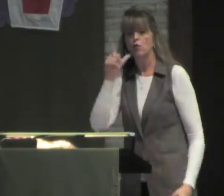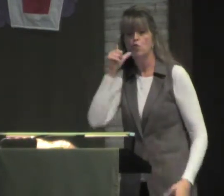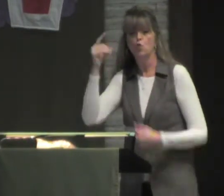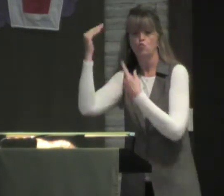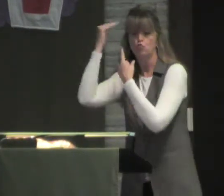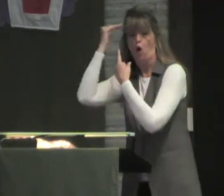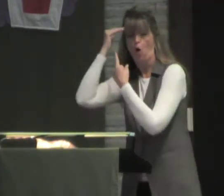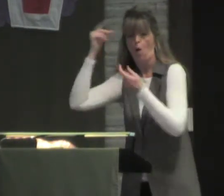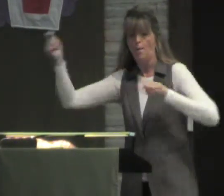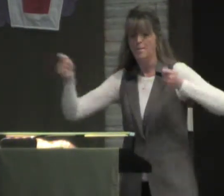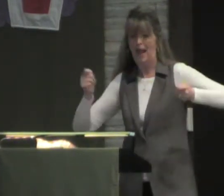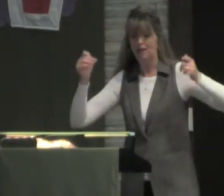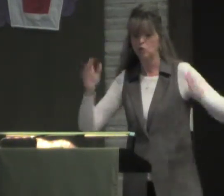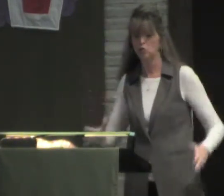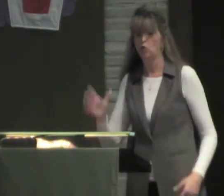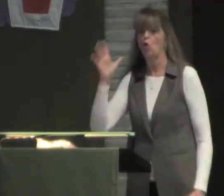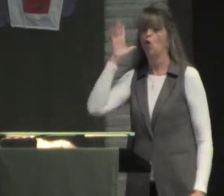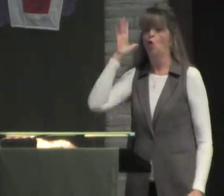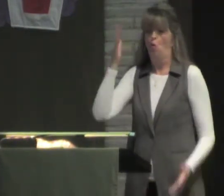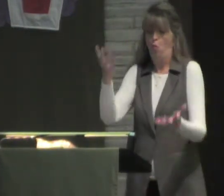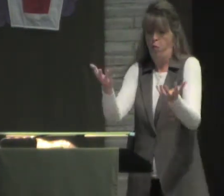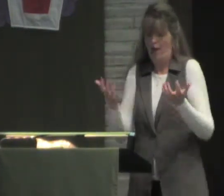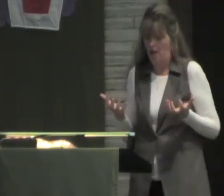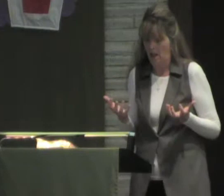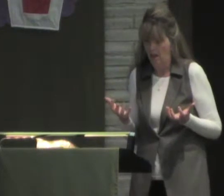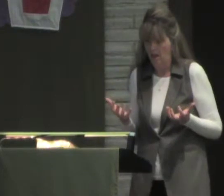And it says, The servant who knows the master's will